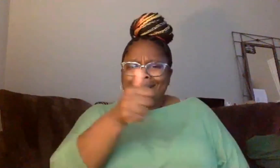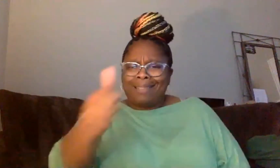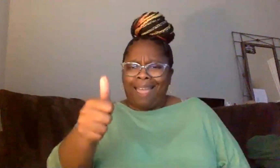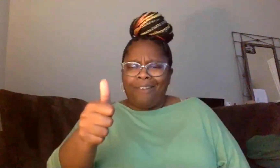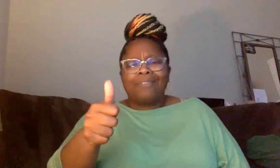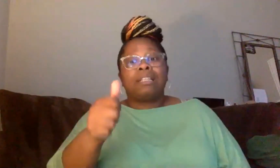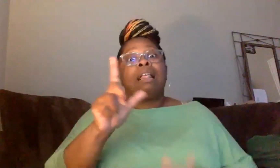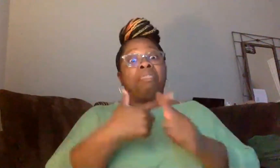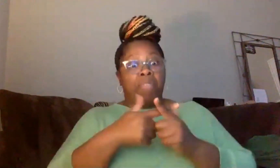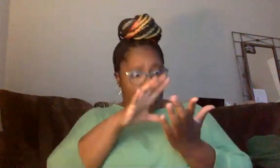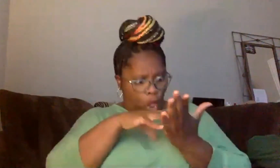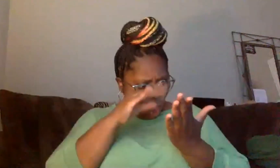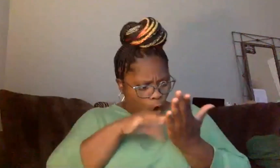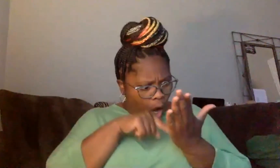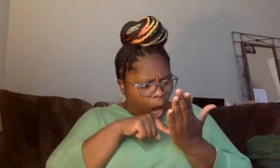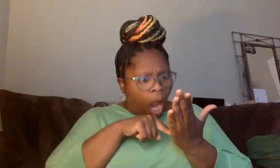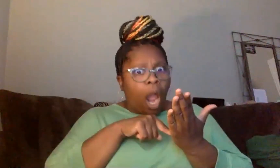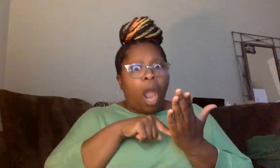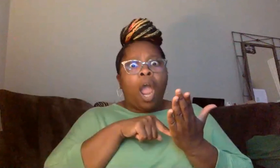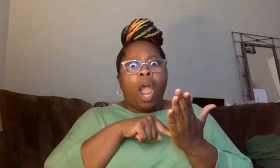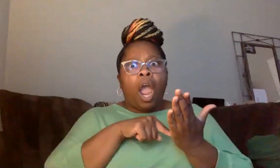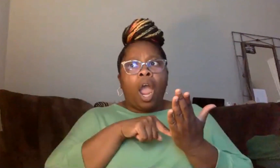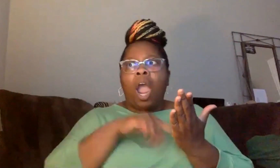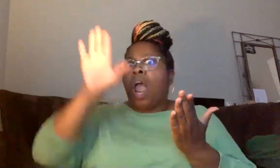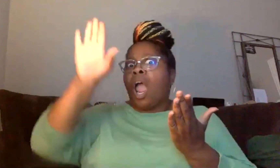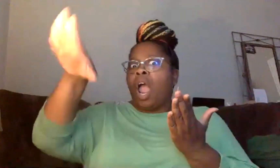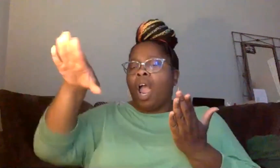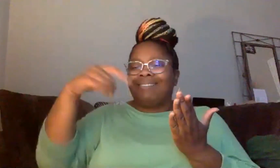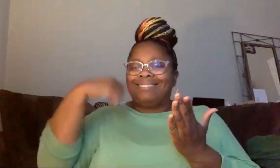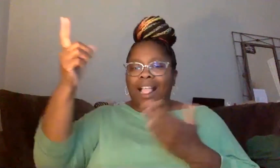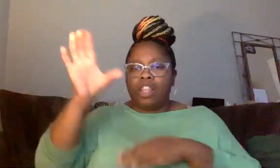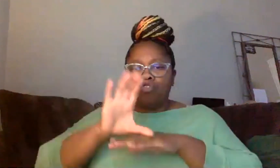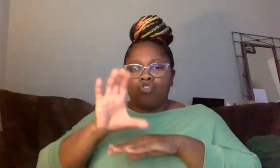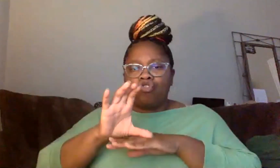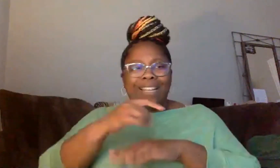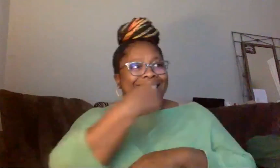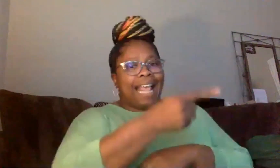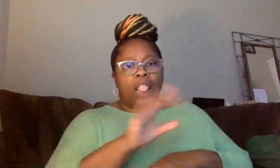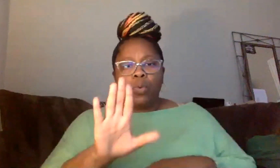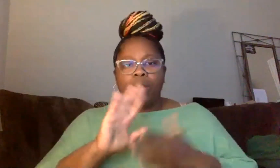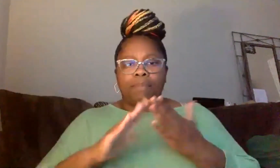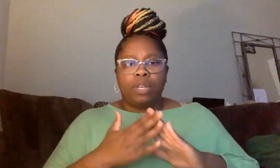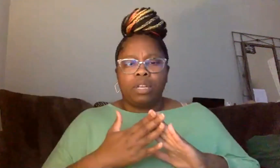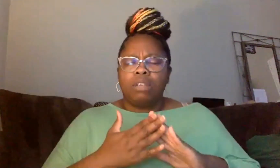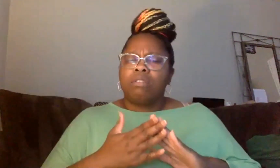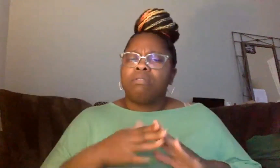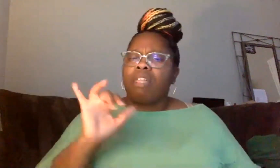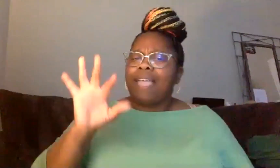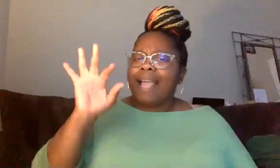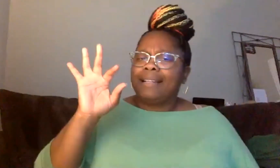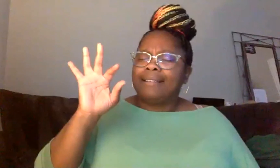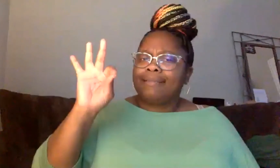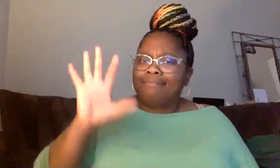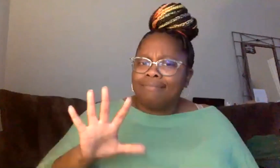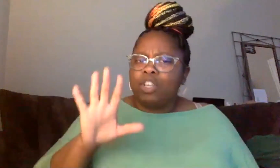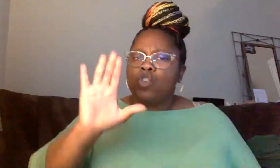communities and go back to your churches. You know, did, what, what was the, what was the sermon like in your churches and